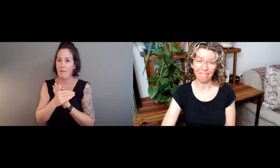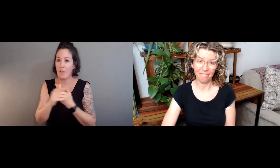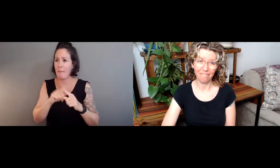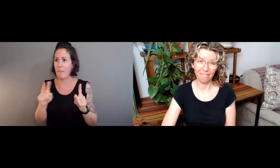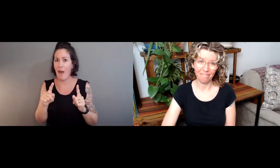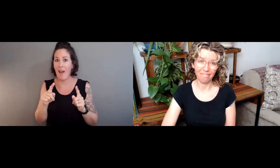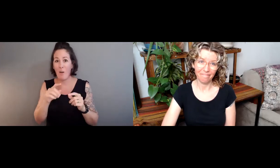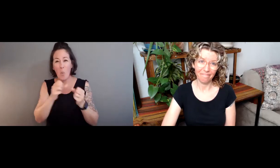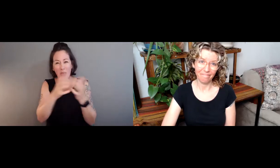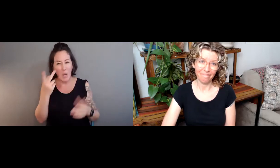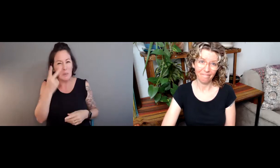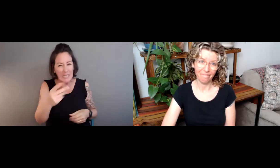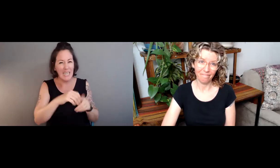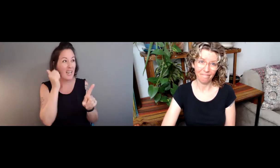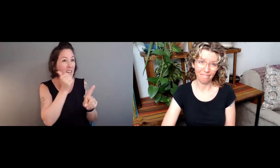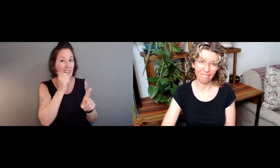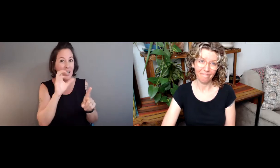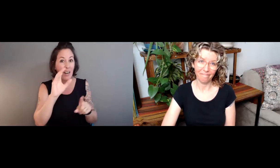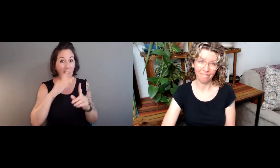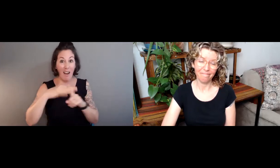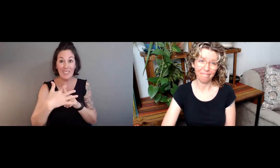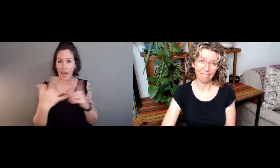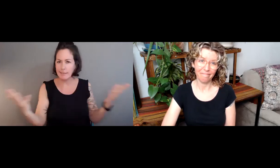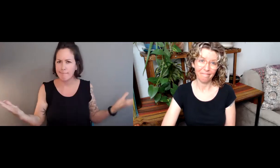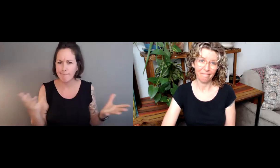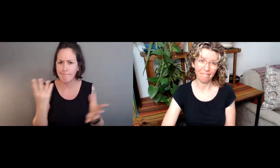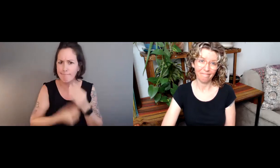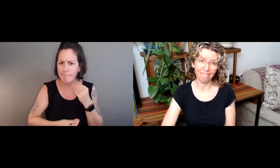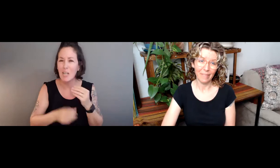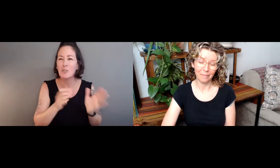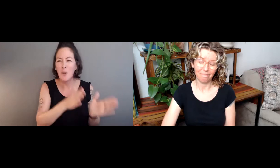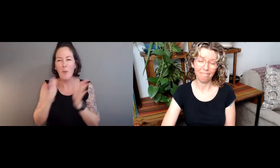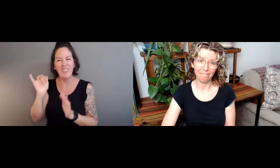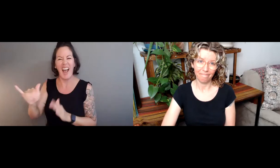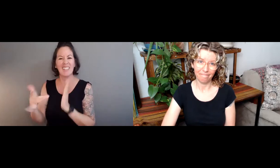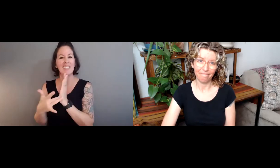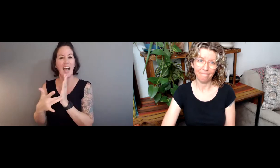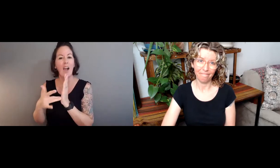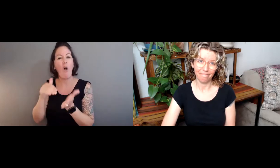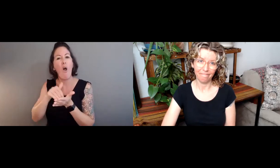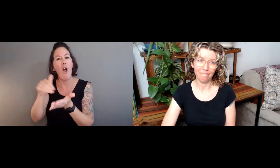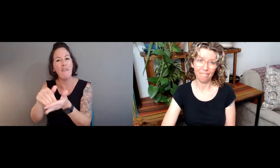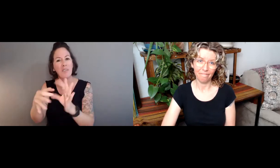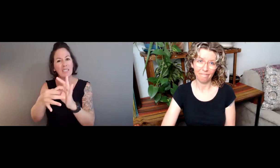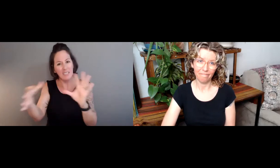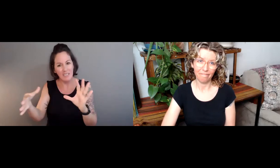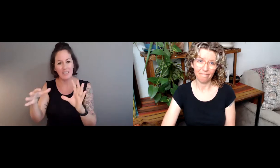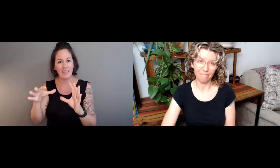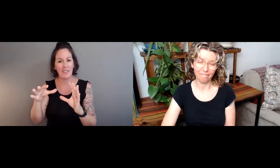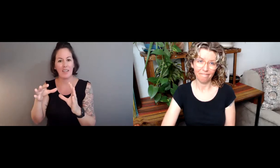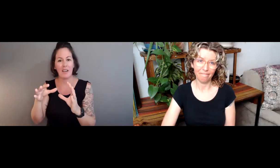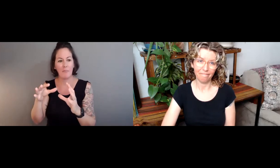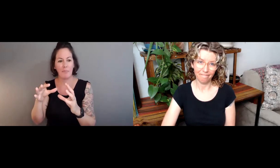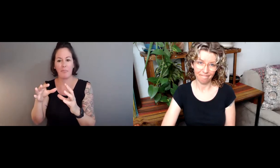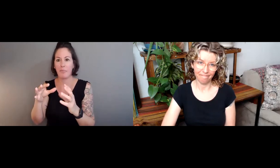You can only learn limited things about that butterfly when it's dead and in a box. You again is what we're